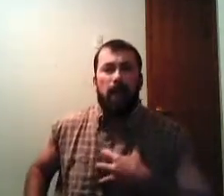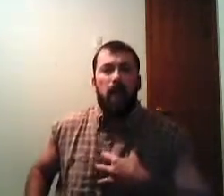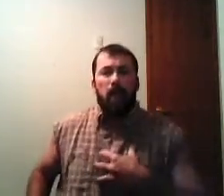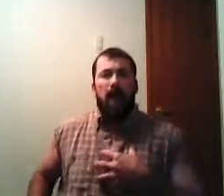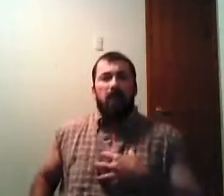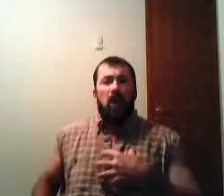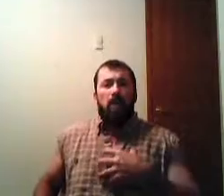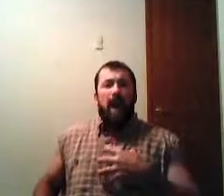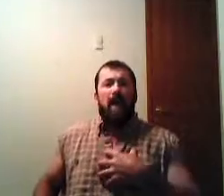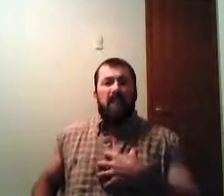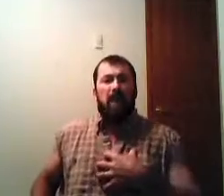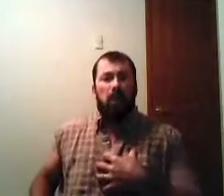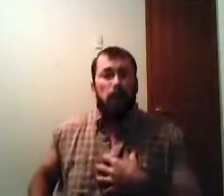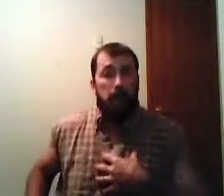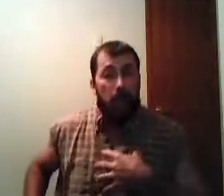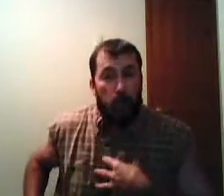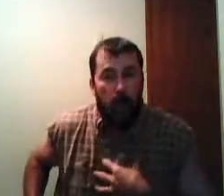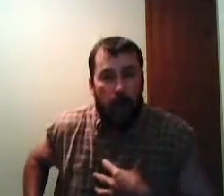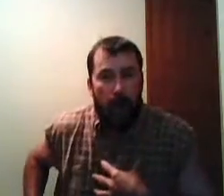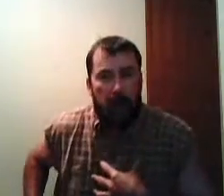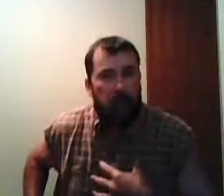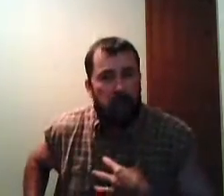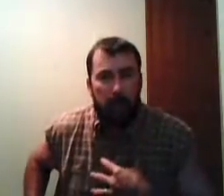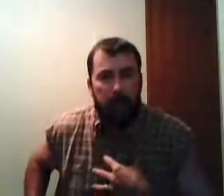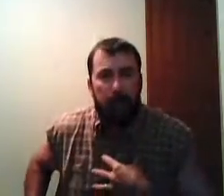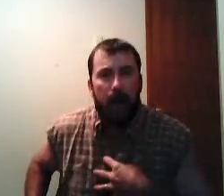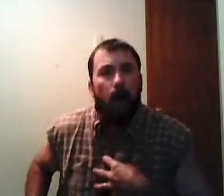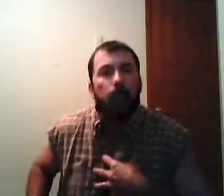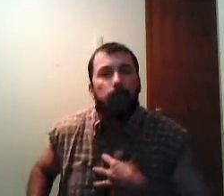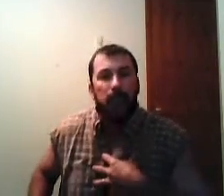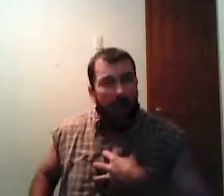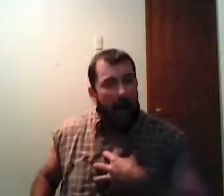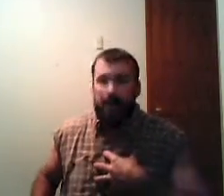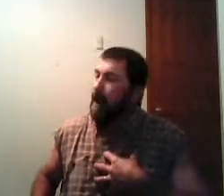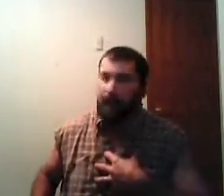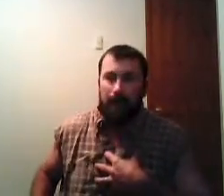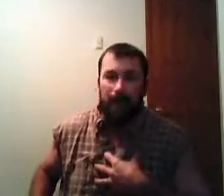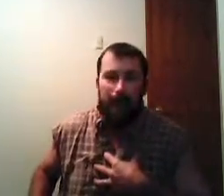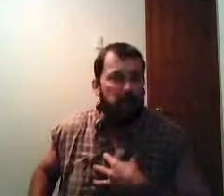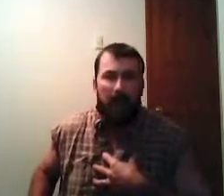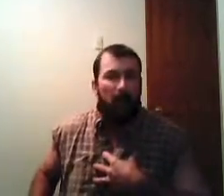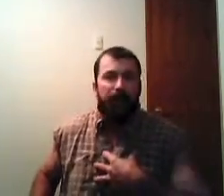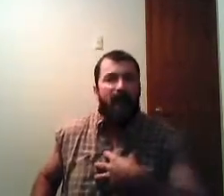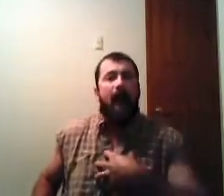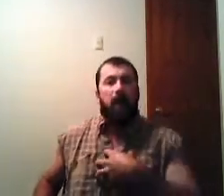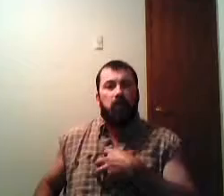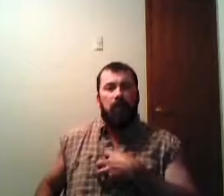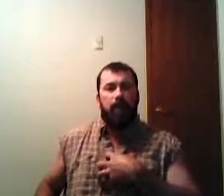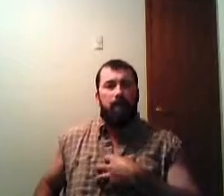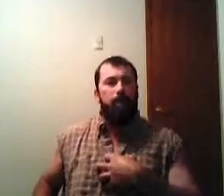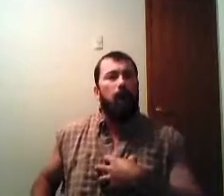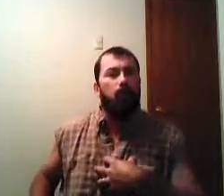it's like Jeremiah said you that know the word of God it's shut up in my bones I got to get it out it's like a fire shut up in my bones